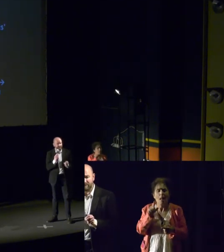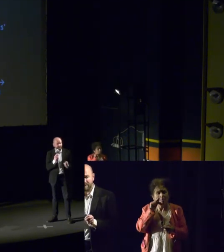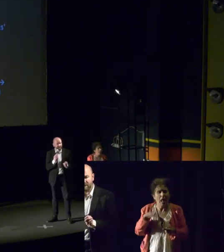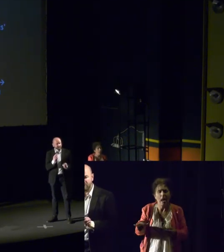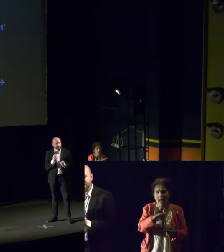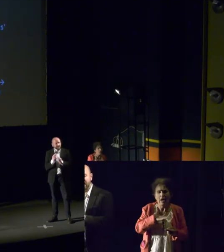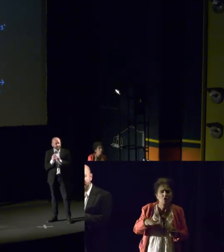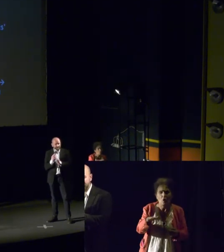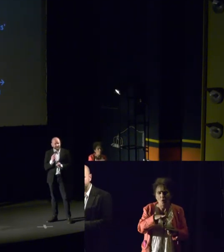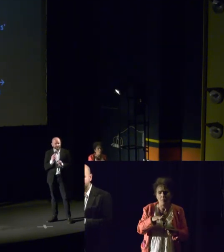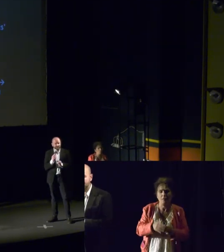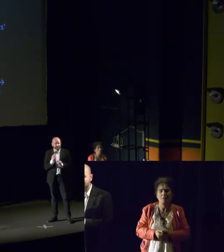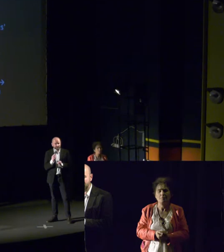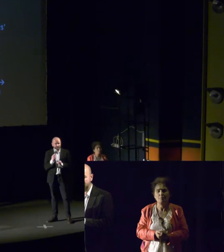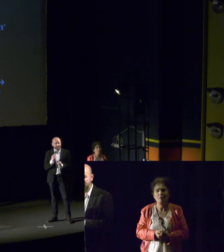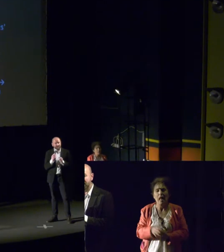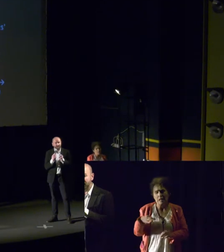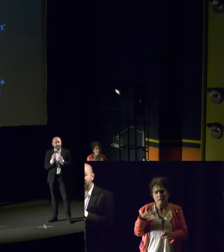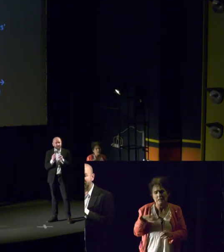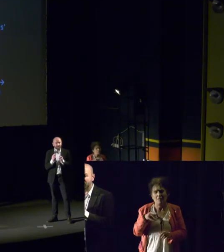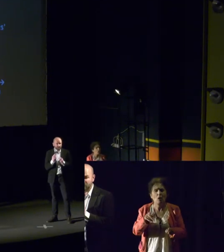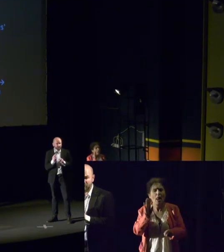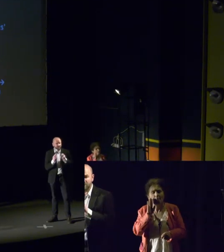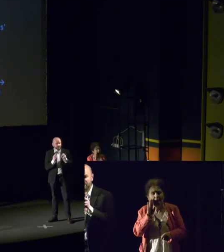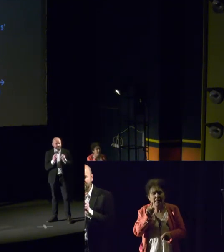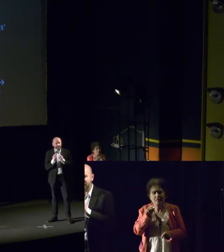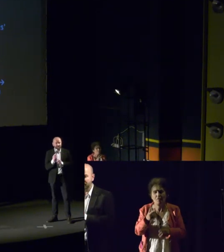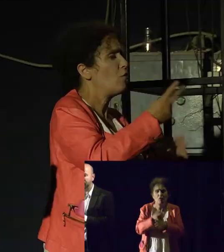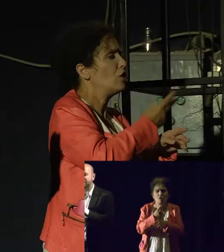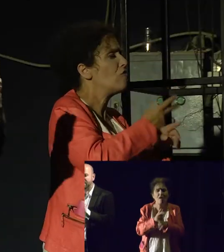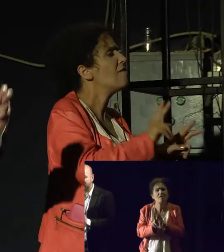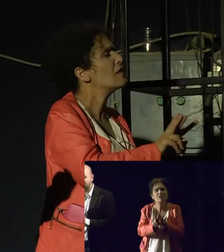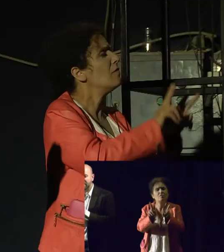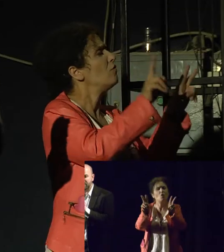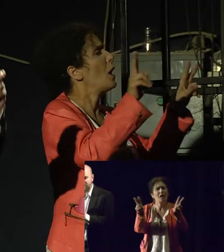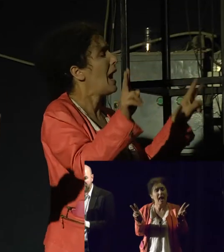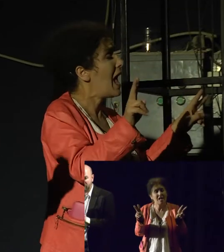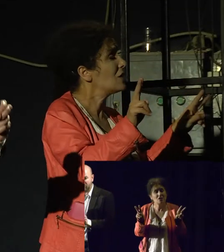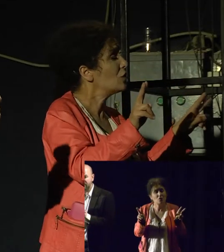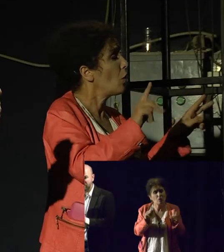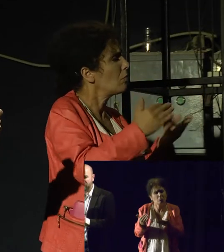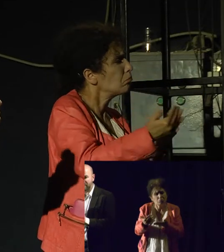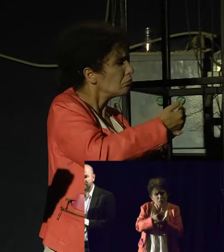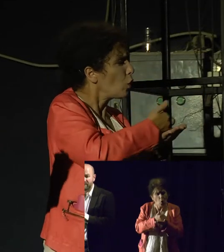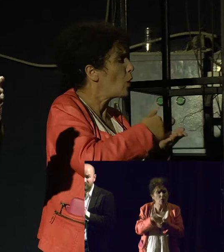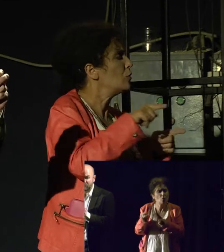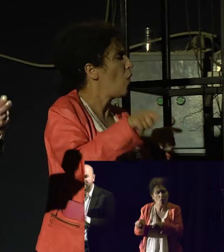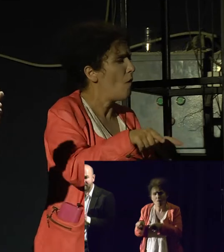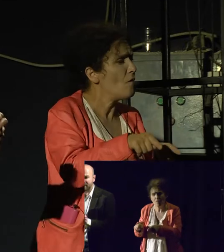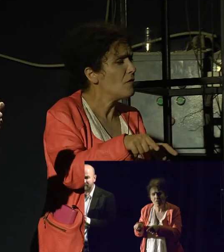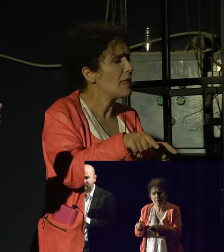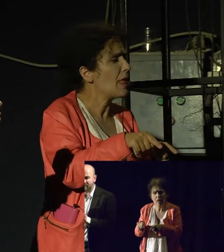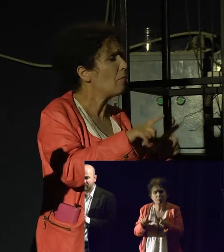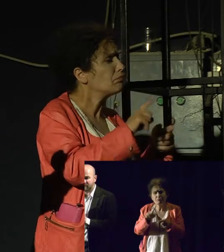developing countries and stem cell research. They were able to use one of these participatory democracy instruments, a